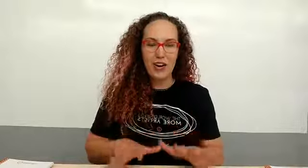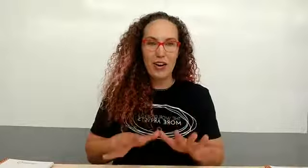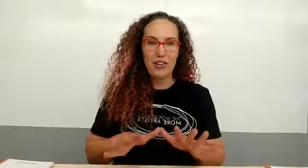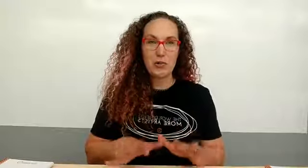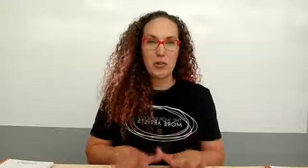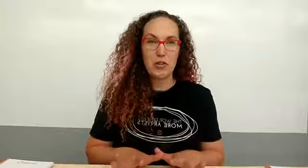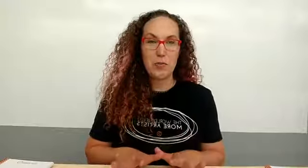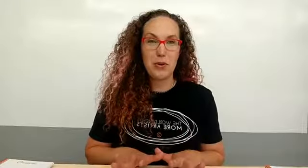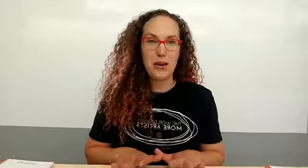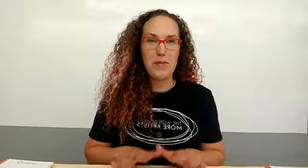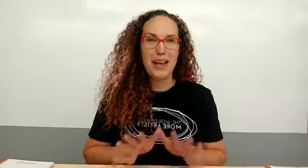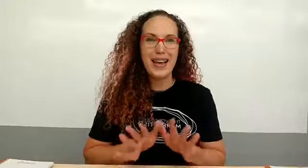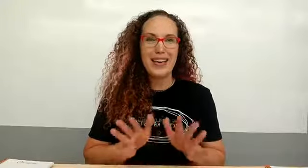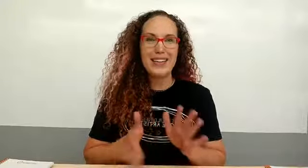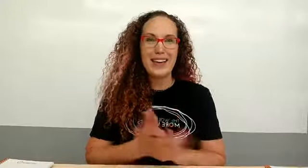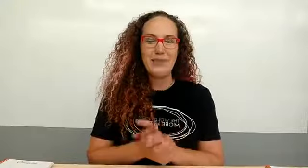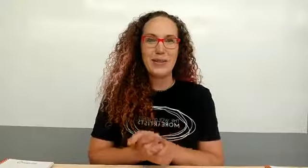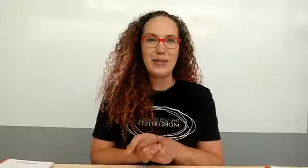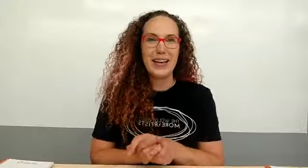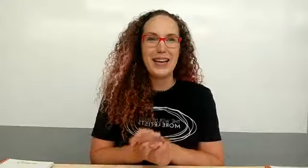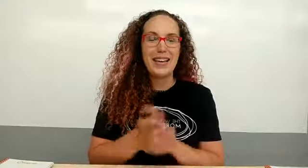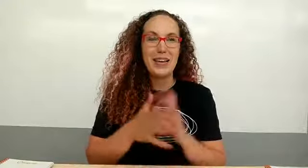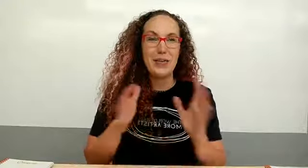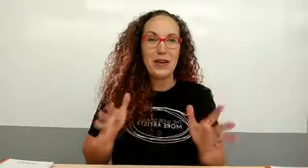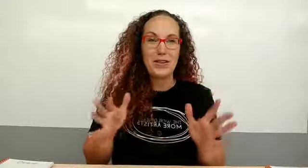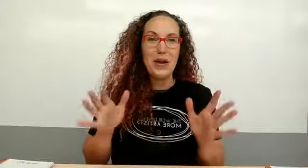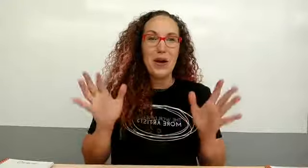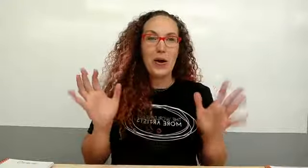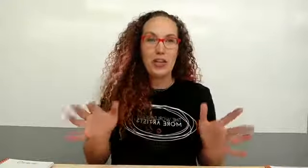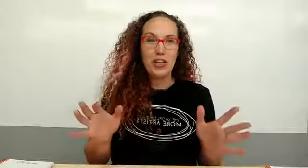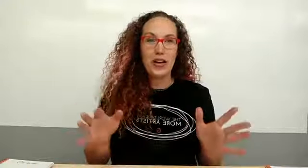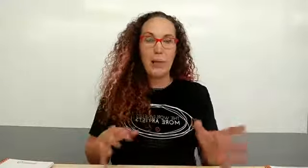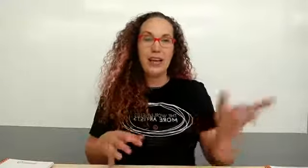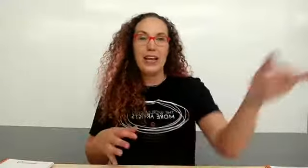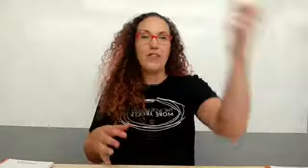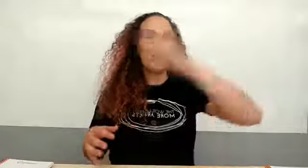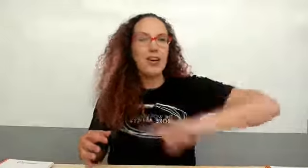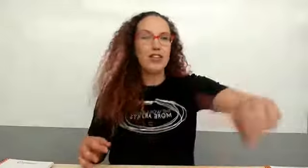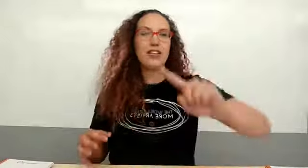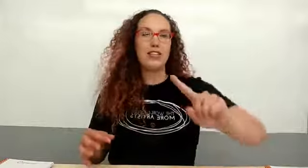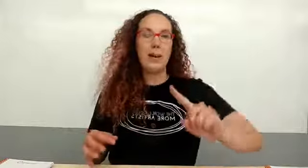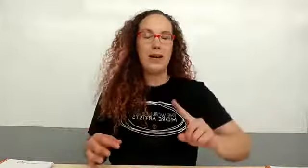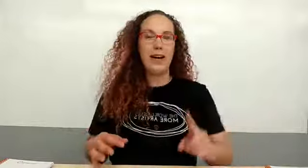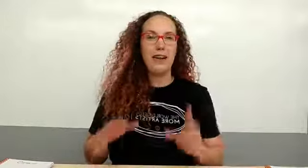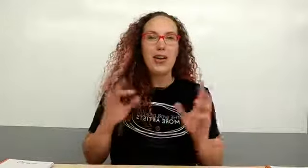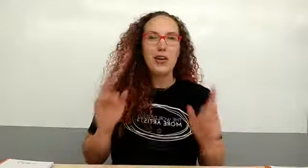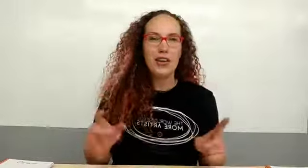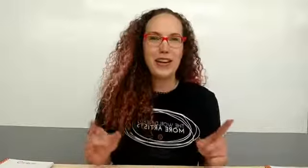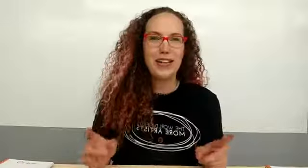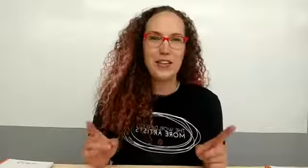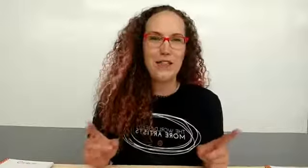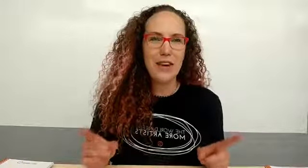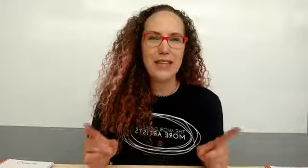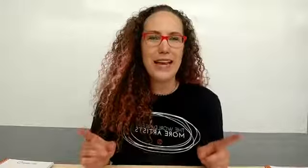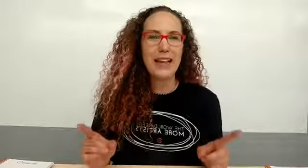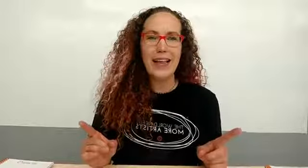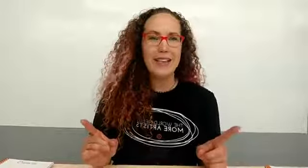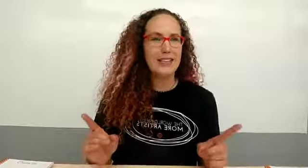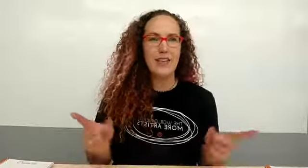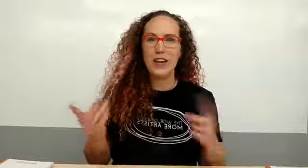our subscription program and i'm so excited that you guys are interested in helping if you are just dropping on you're getting to the very tail end of this video